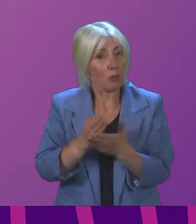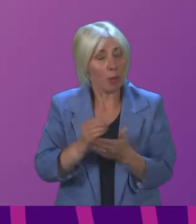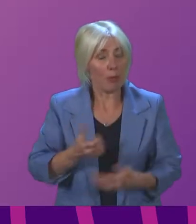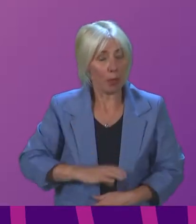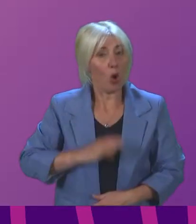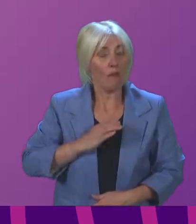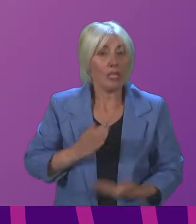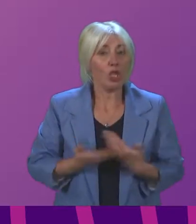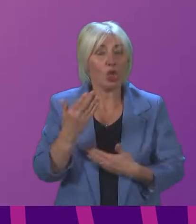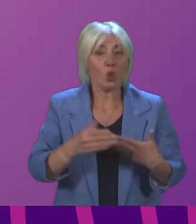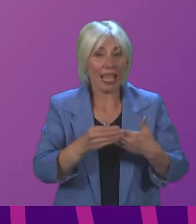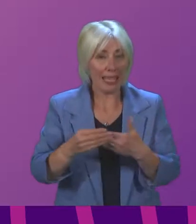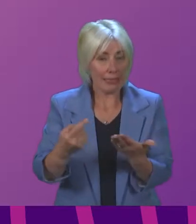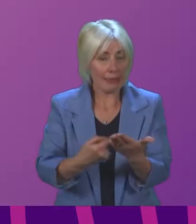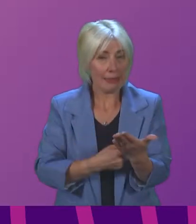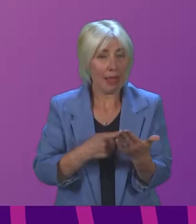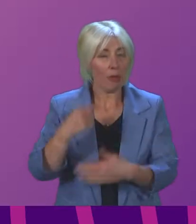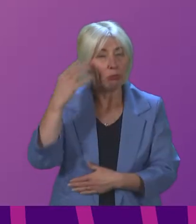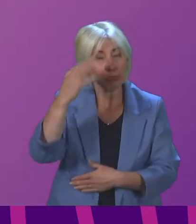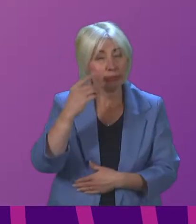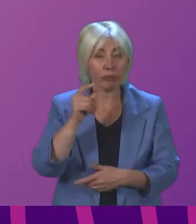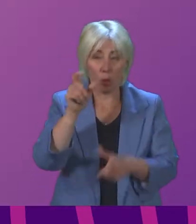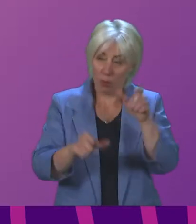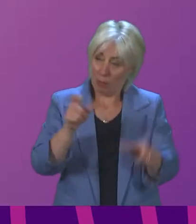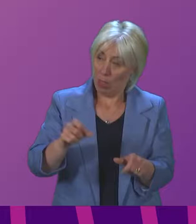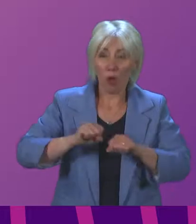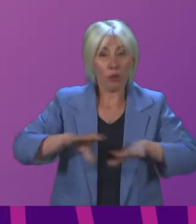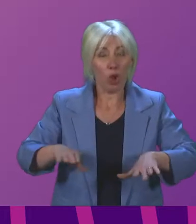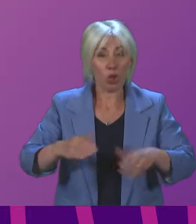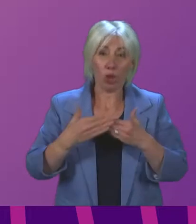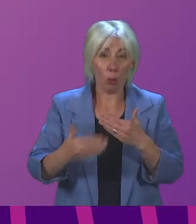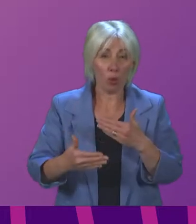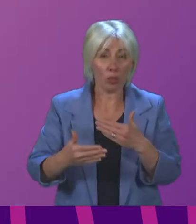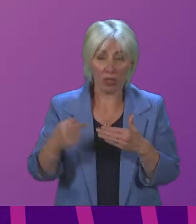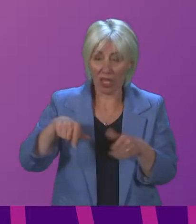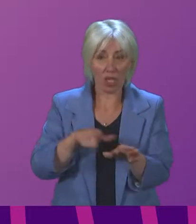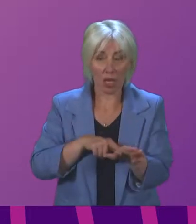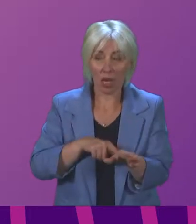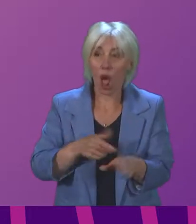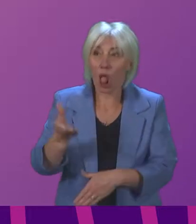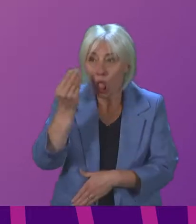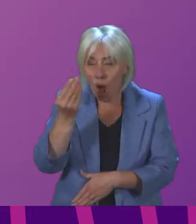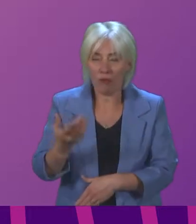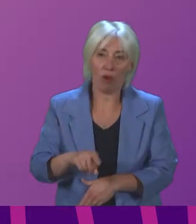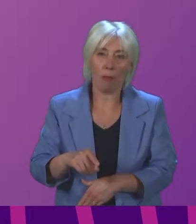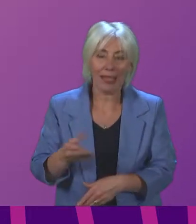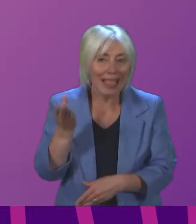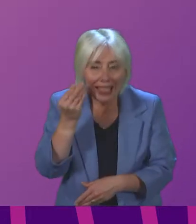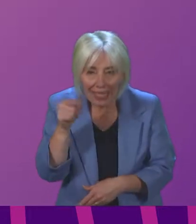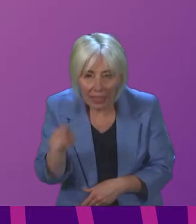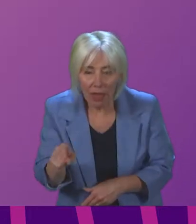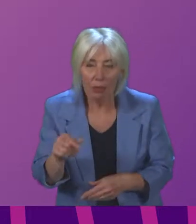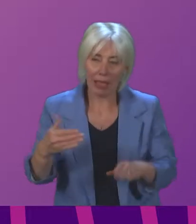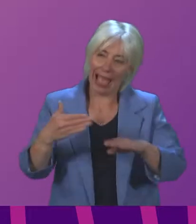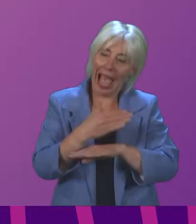guidance and that they will reflect carefully on those who have lost the most this year. Learn from that, listen to them, and take action to protect us